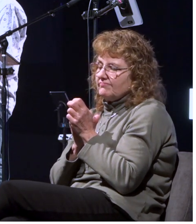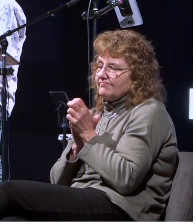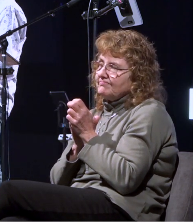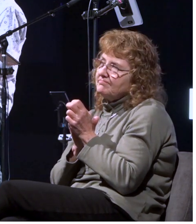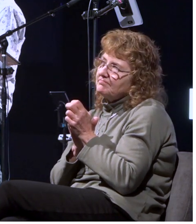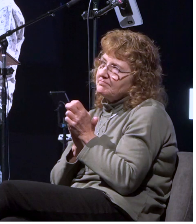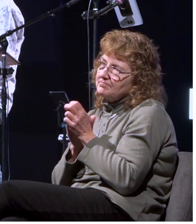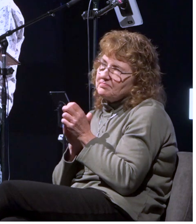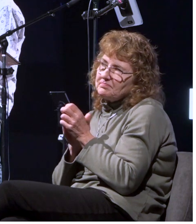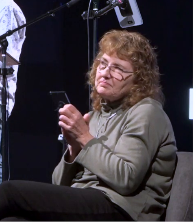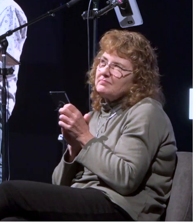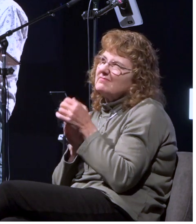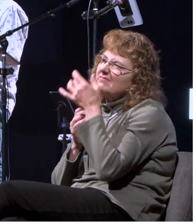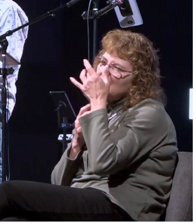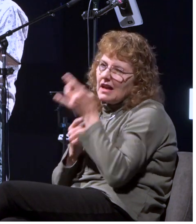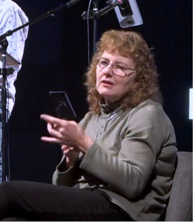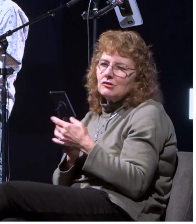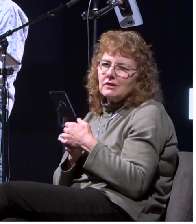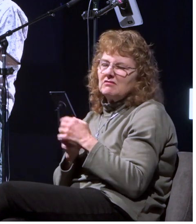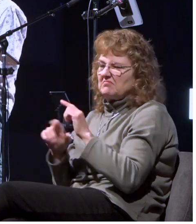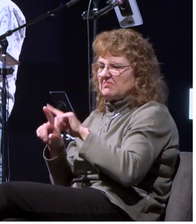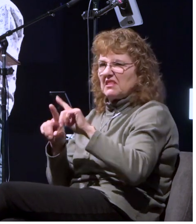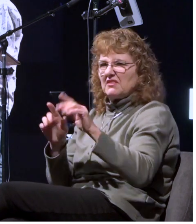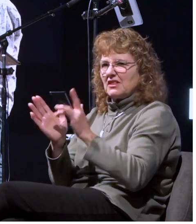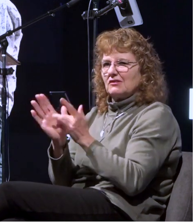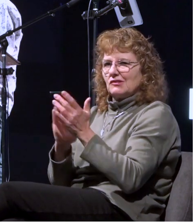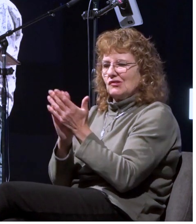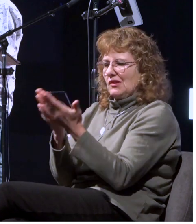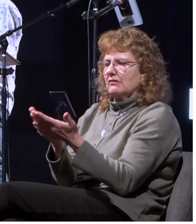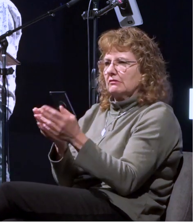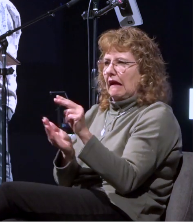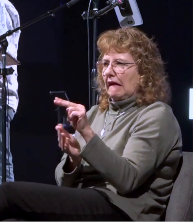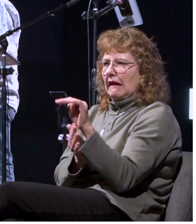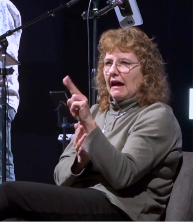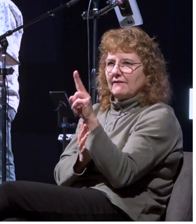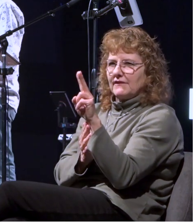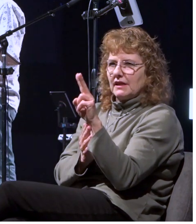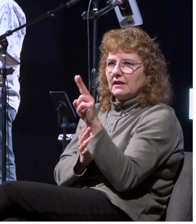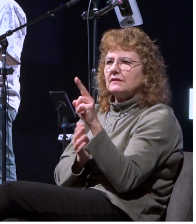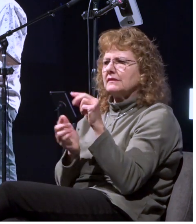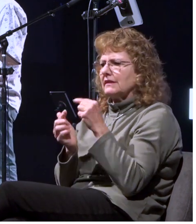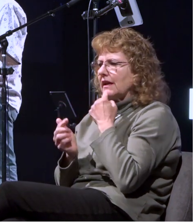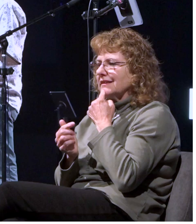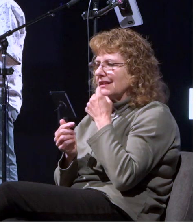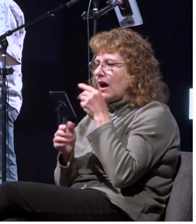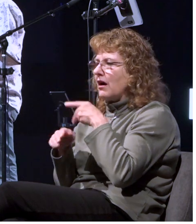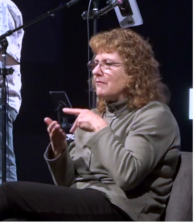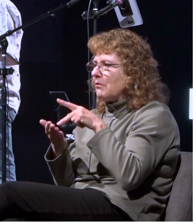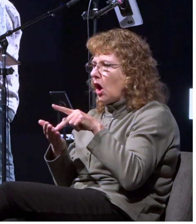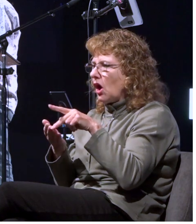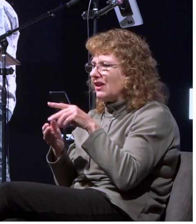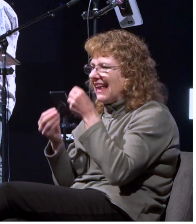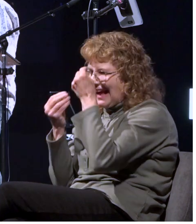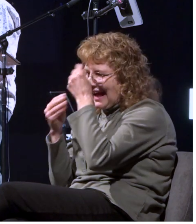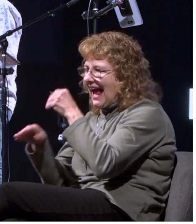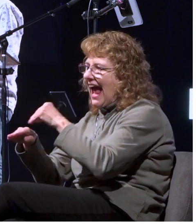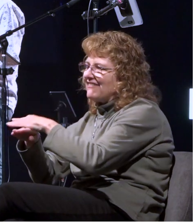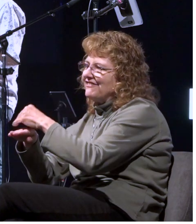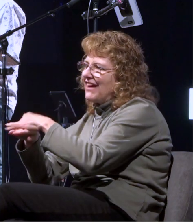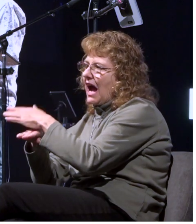it's interesting the different translations of this in the niv it says paul advised them uh in uh in in in the